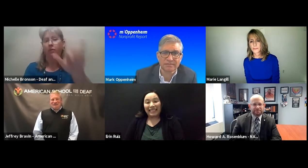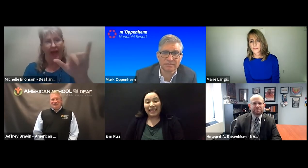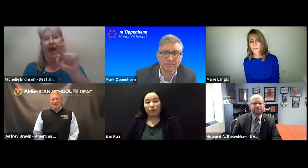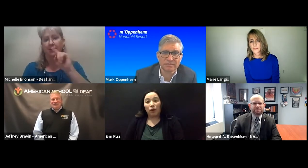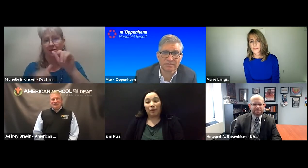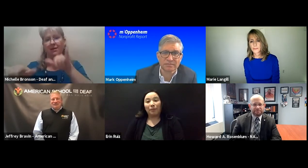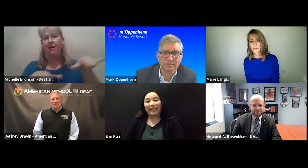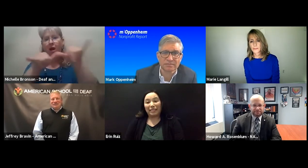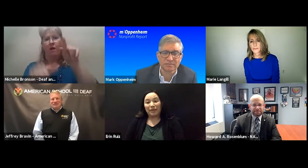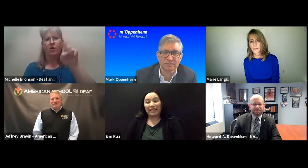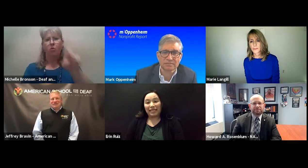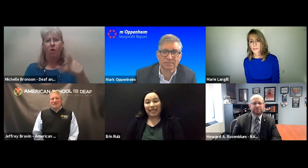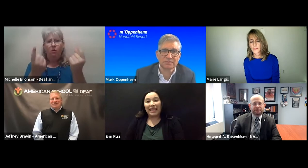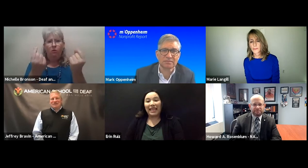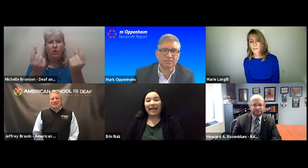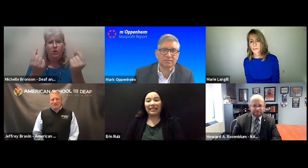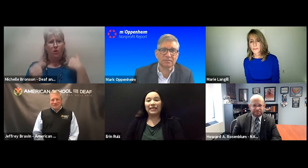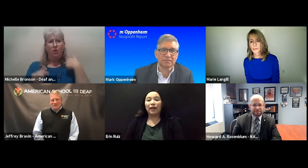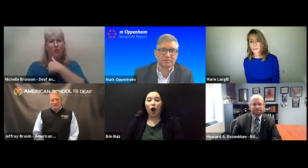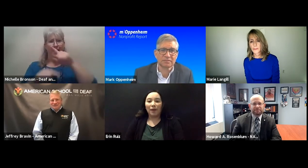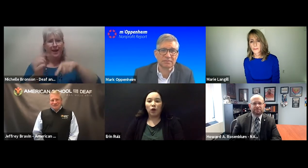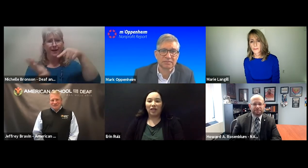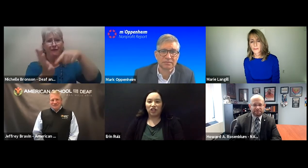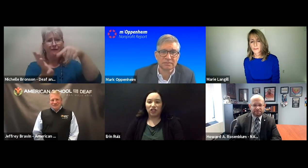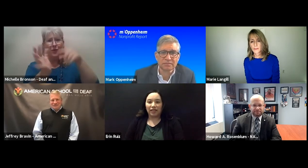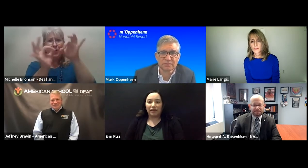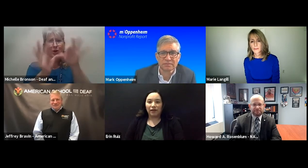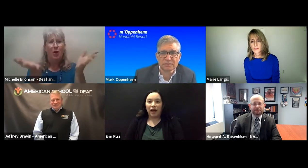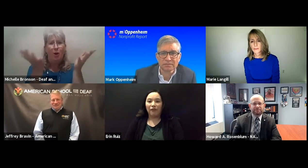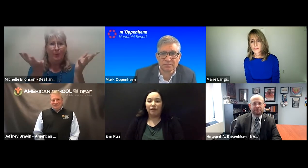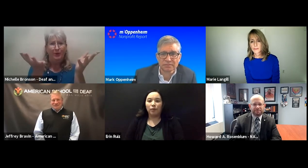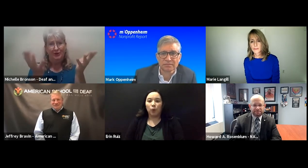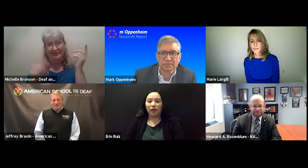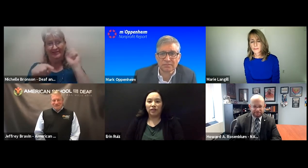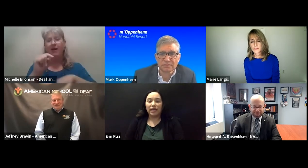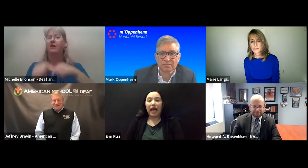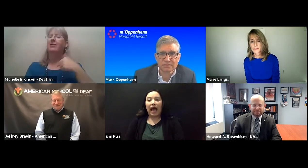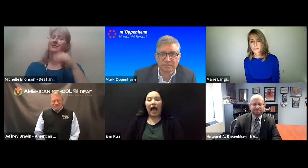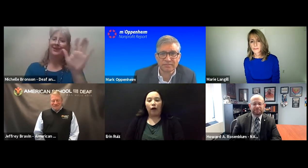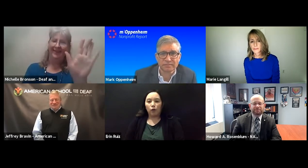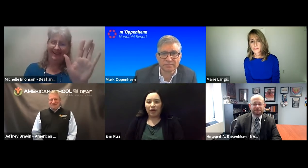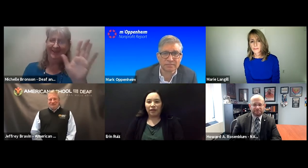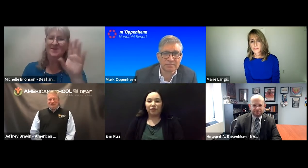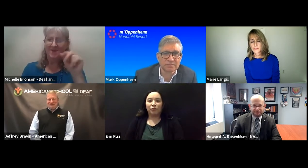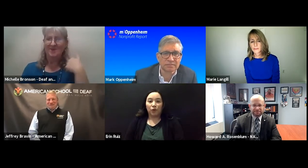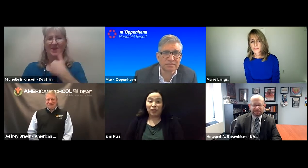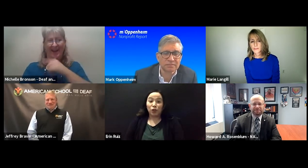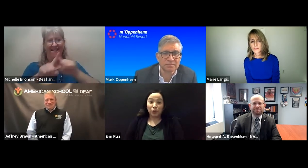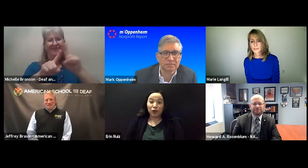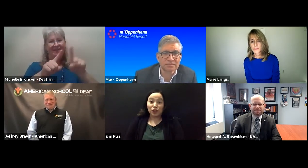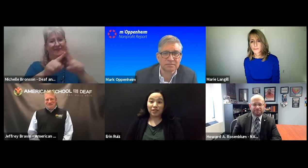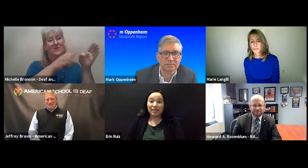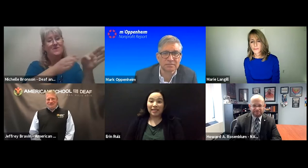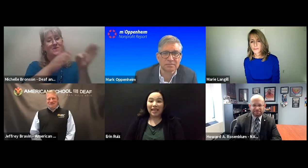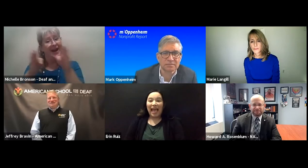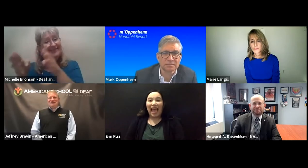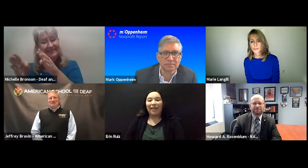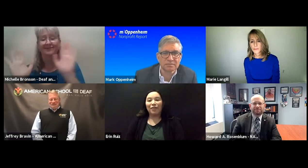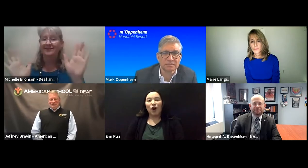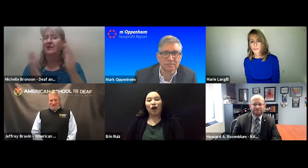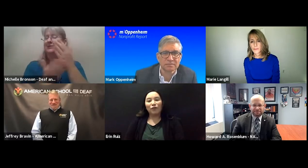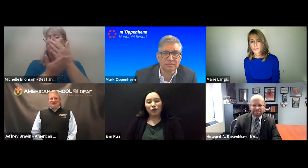assistance and employment placement. That is a common question of employers. How are we going to afford interpreters?